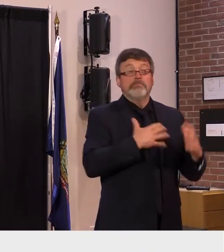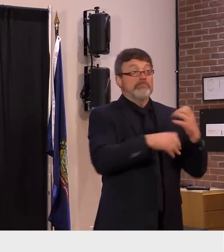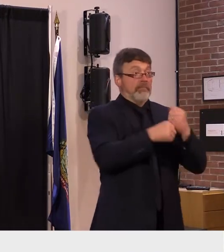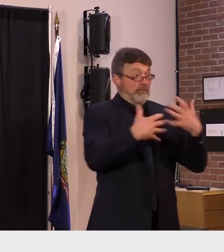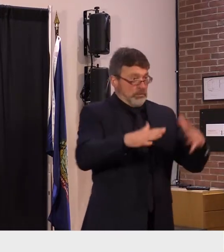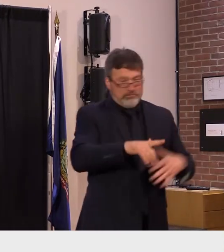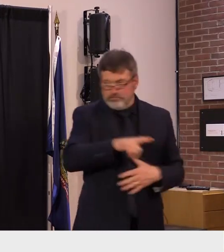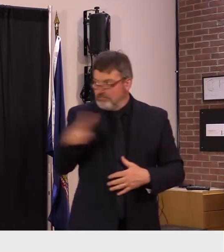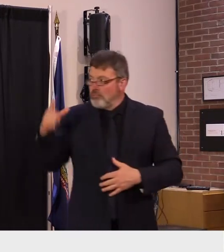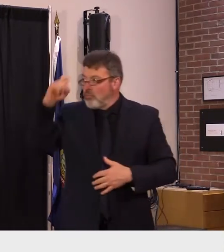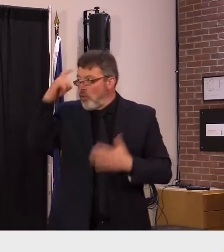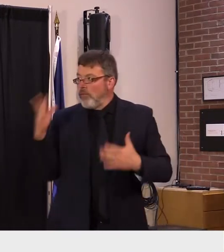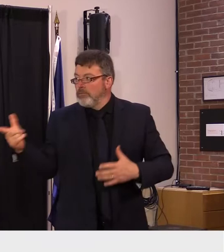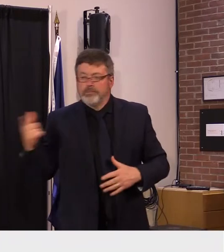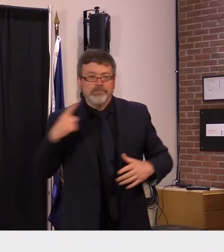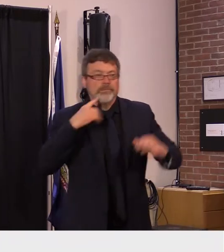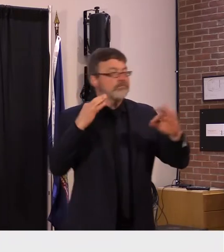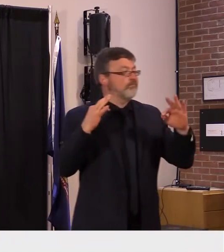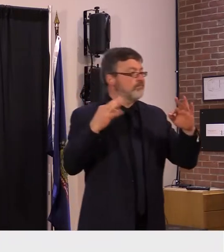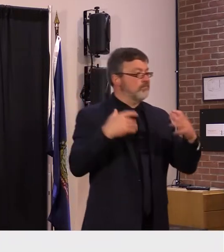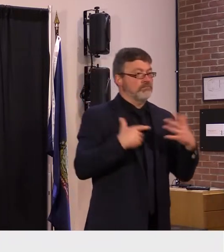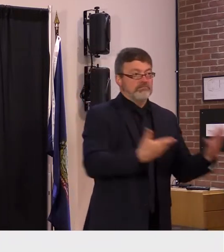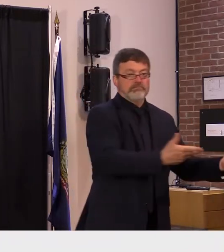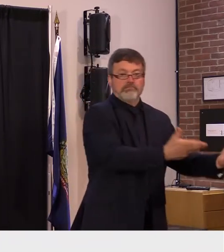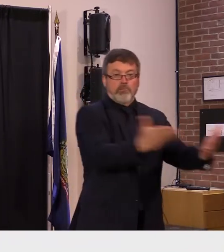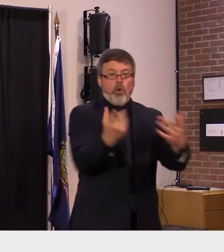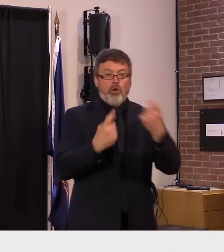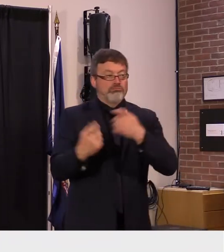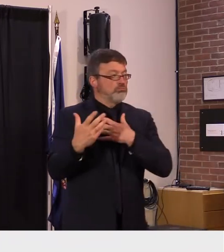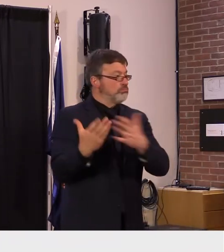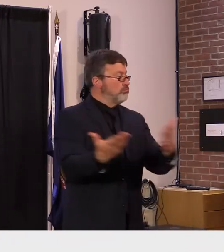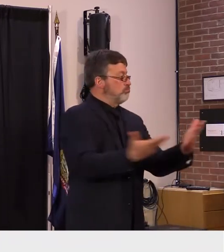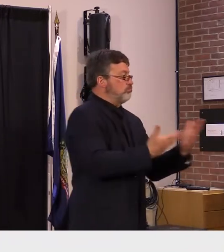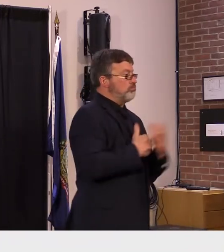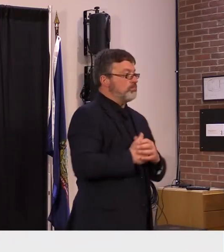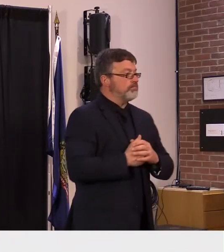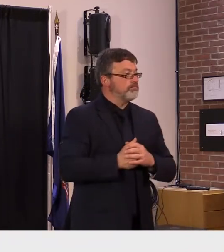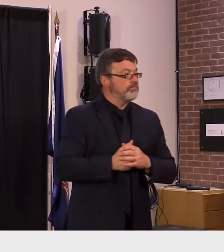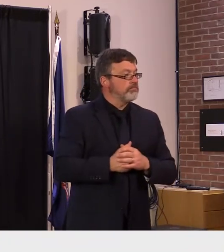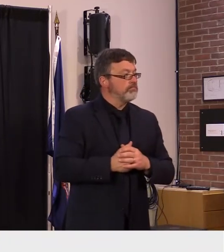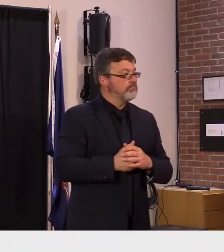thank you dr levin we'll now open it up to questions sir in the room